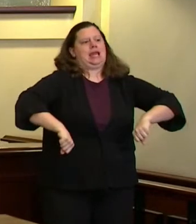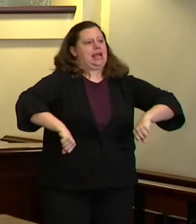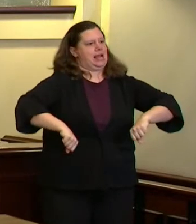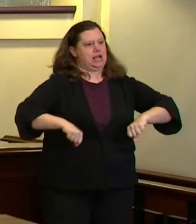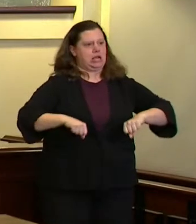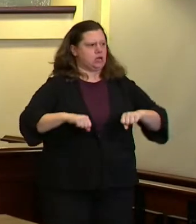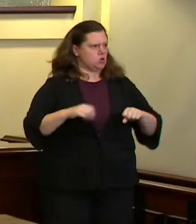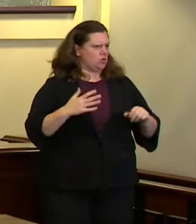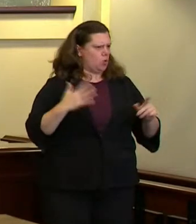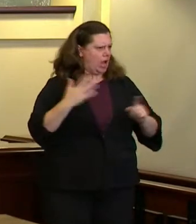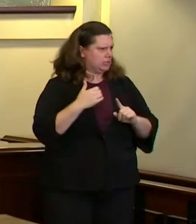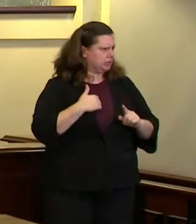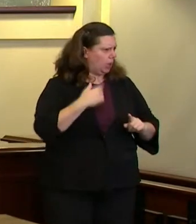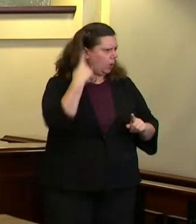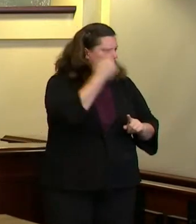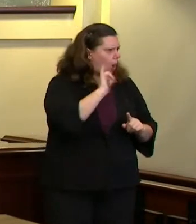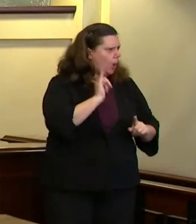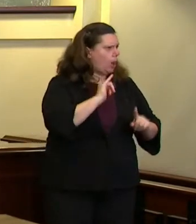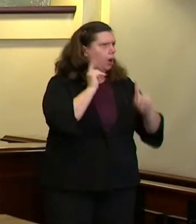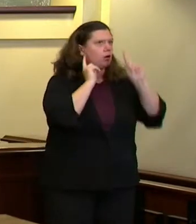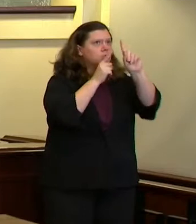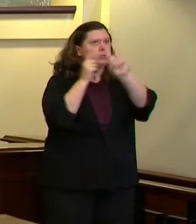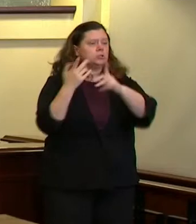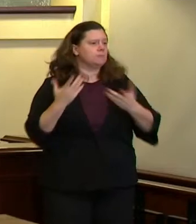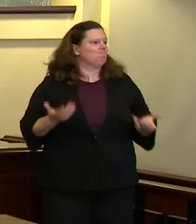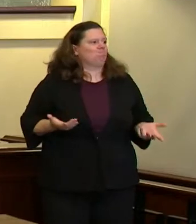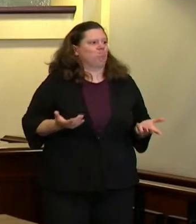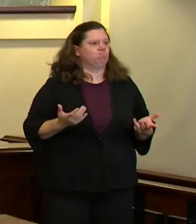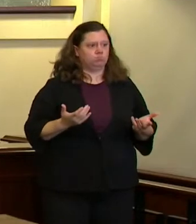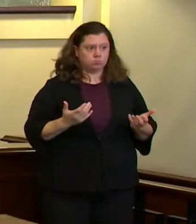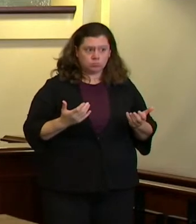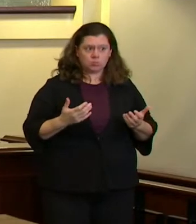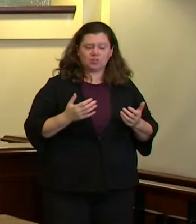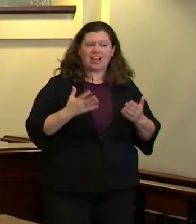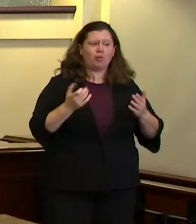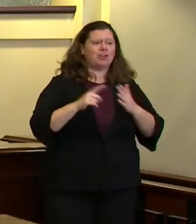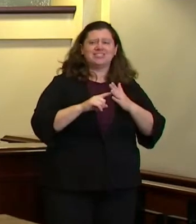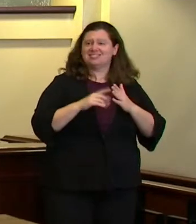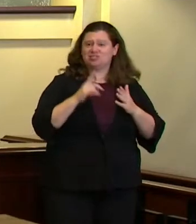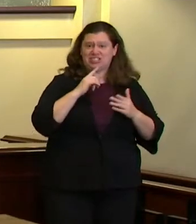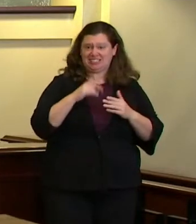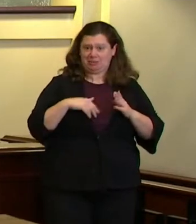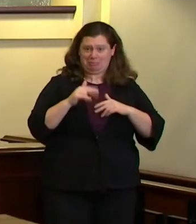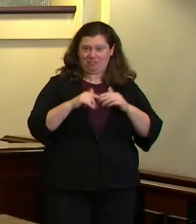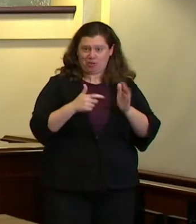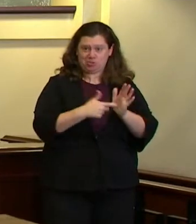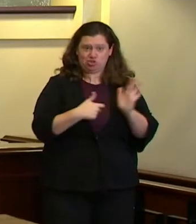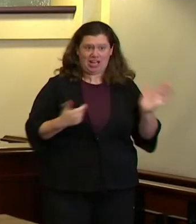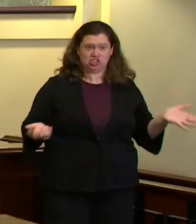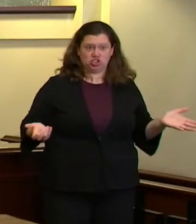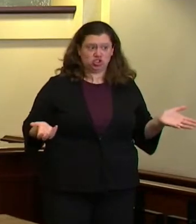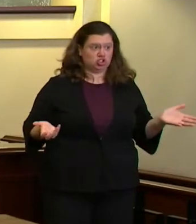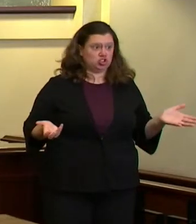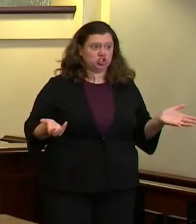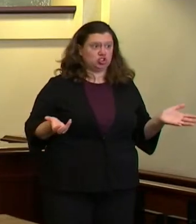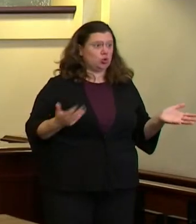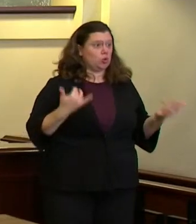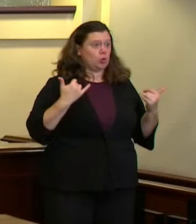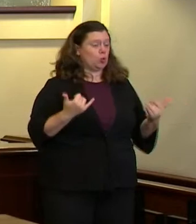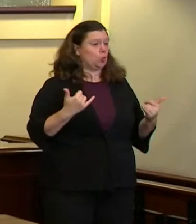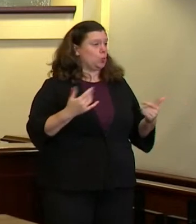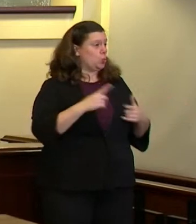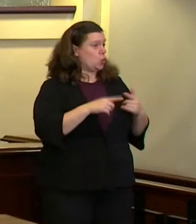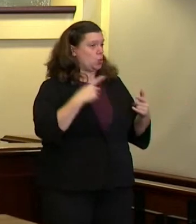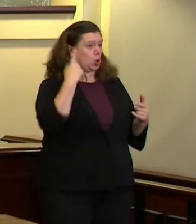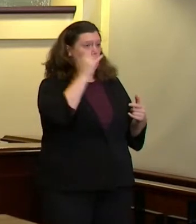look like what if we were starting from scratch as opposed to the way we often do it now which is we start with a number